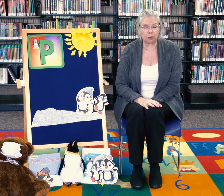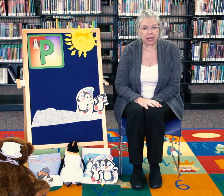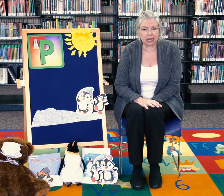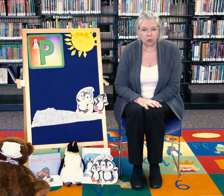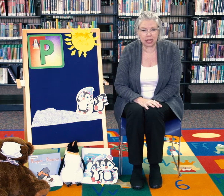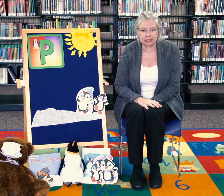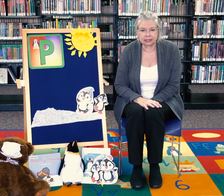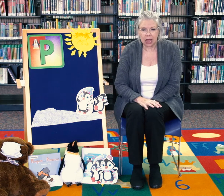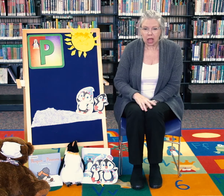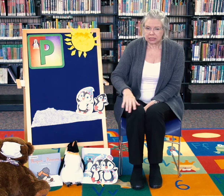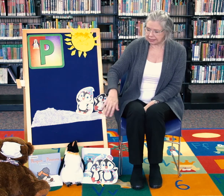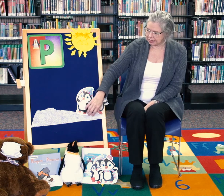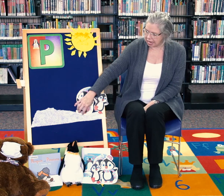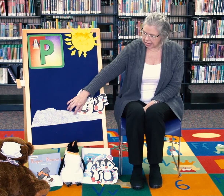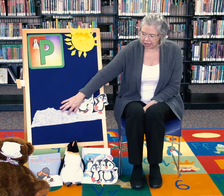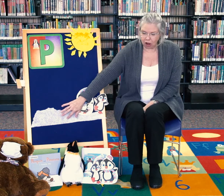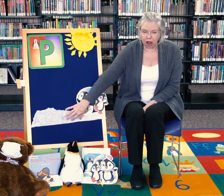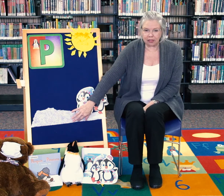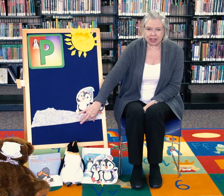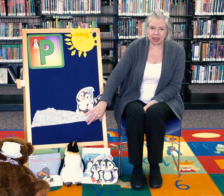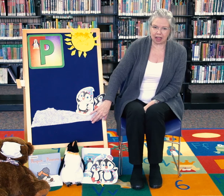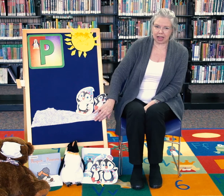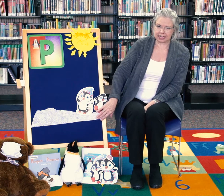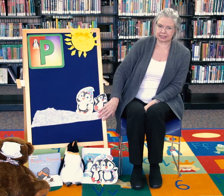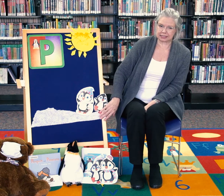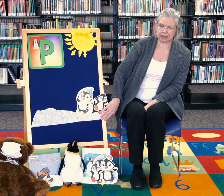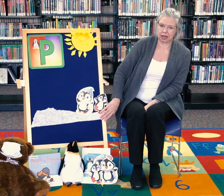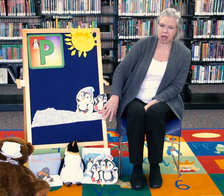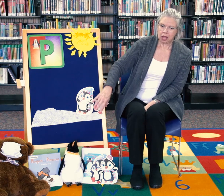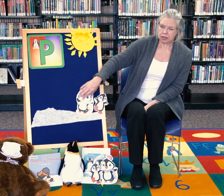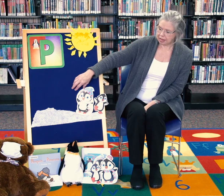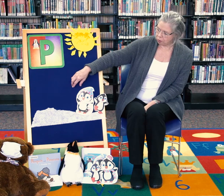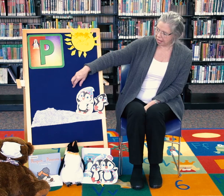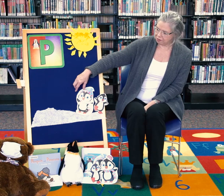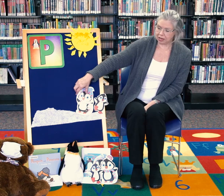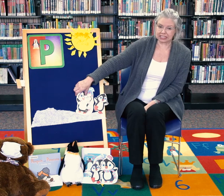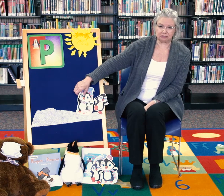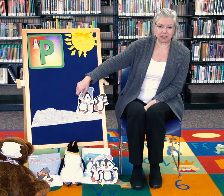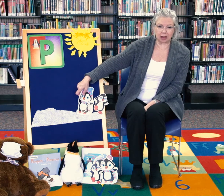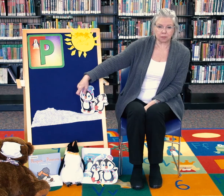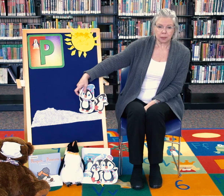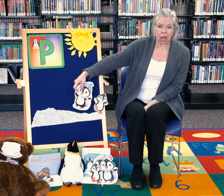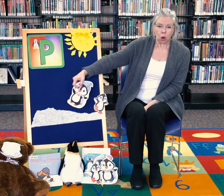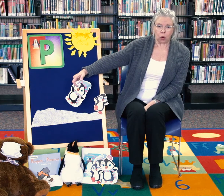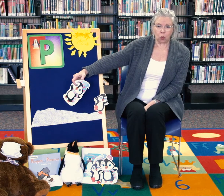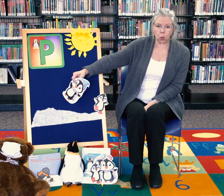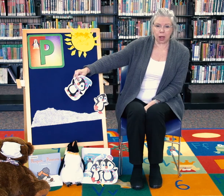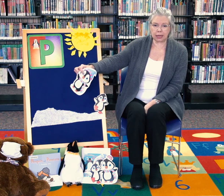penguins sliding on the ice. They were having lots of fun. Well, one